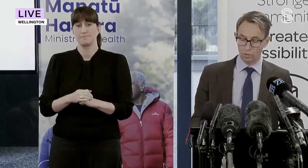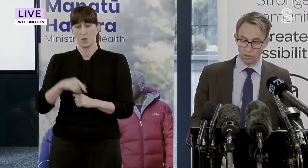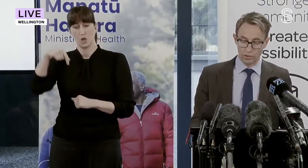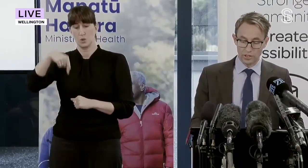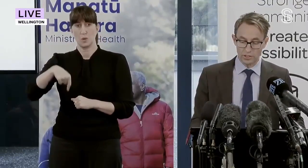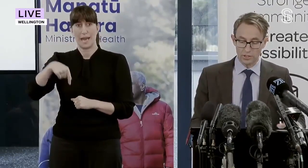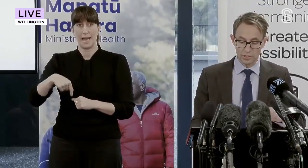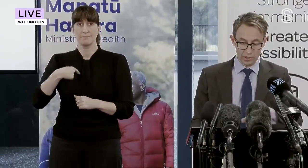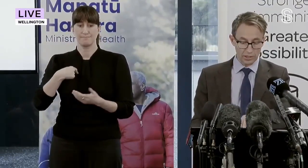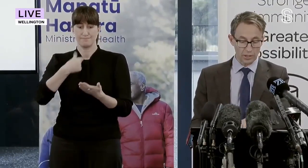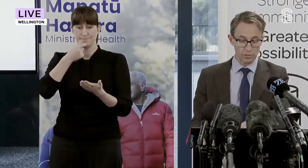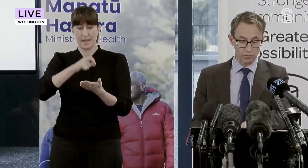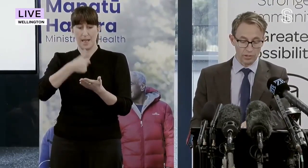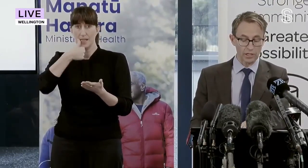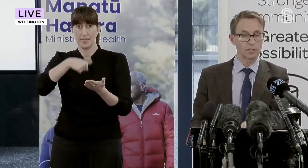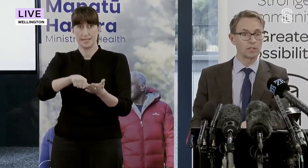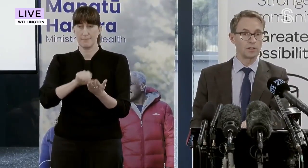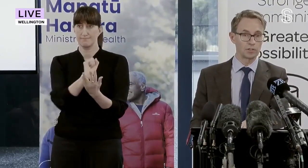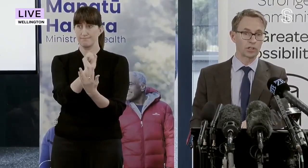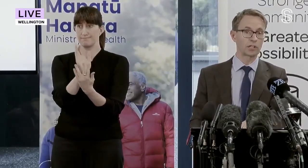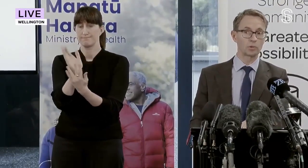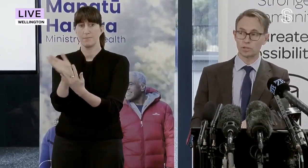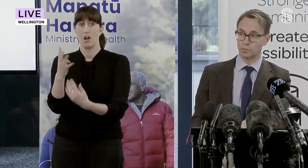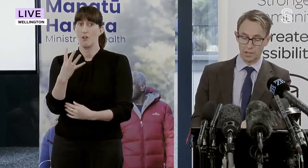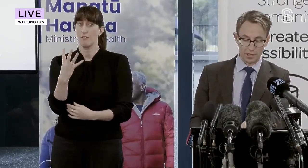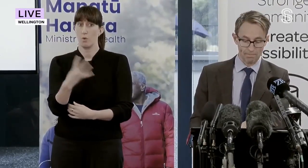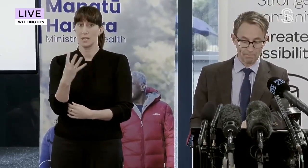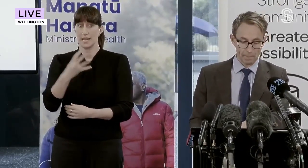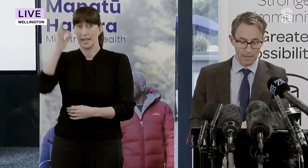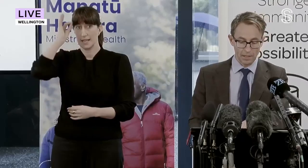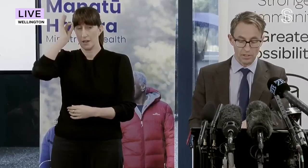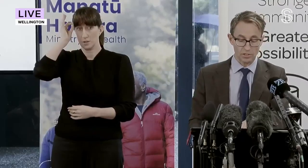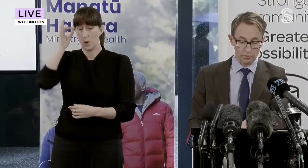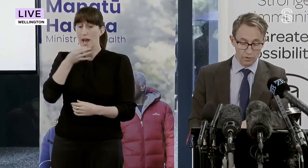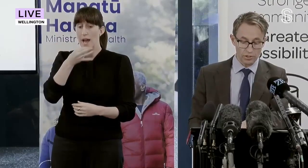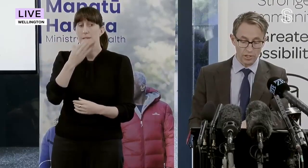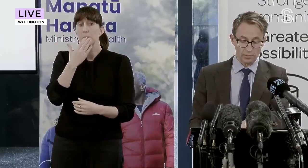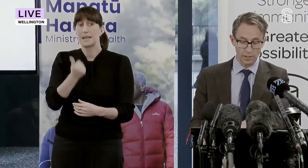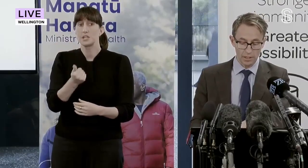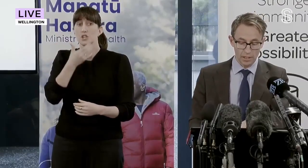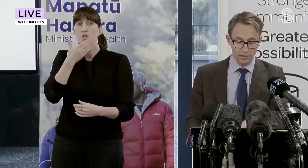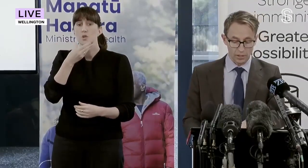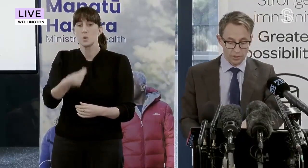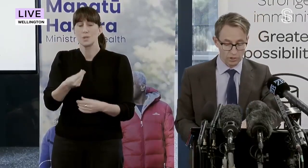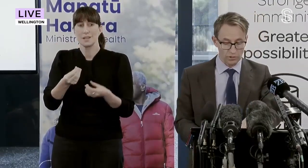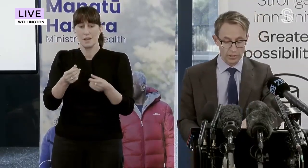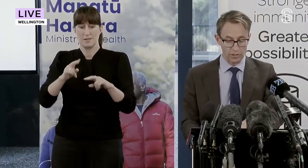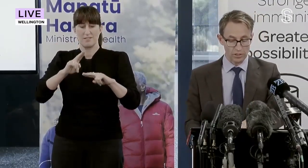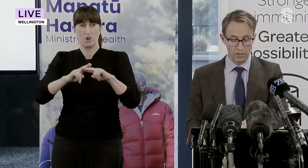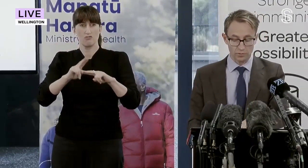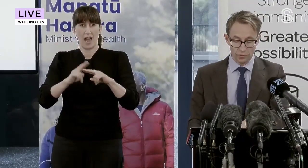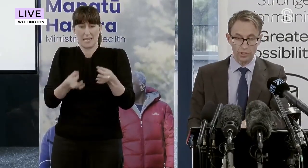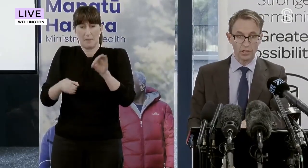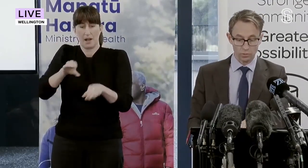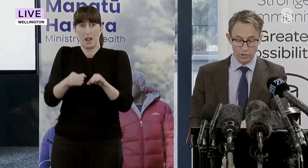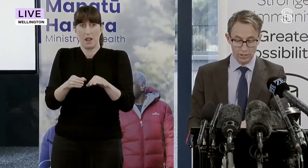local authorities, directing them to fluoridate their drinking water supply. This is the first time that I've issued directions